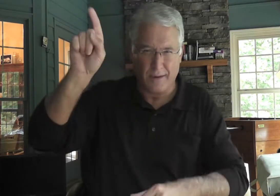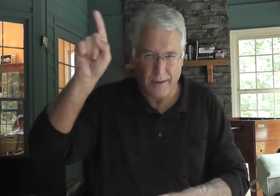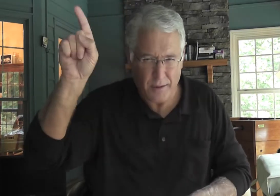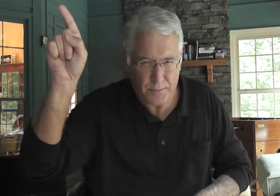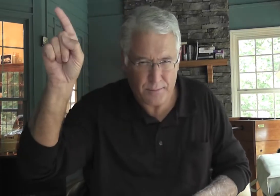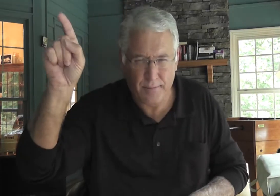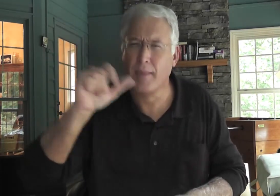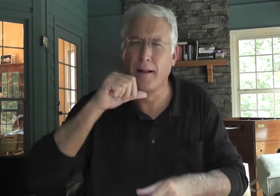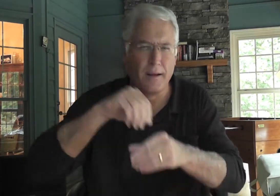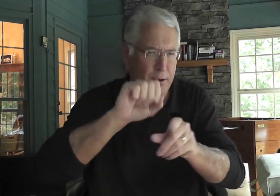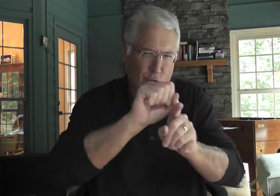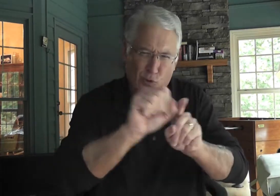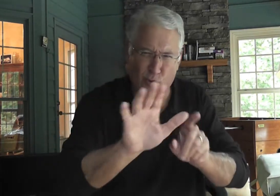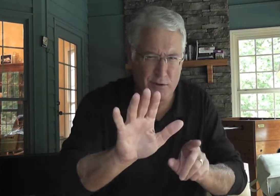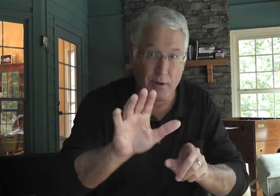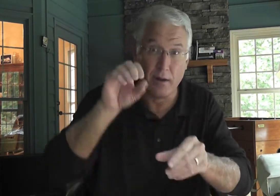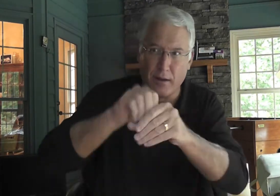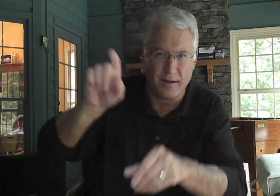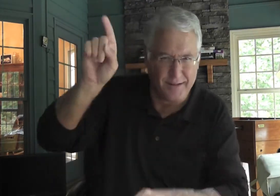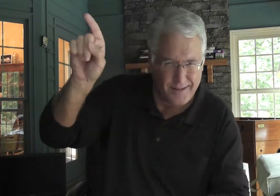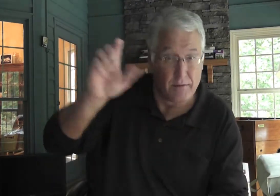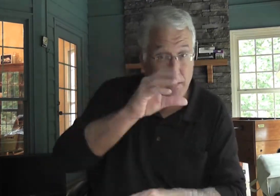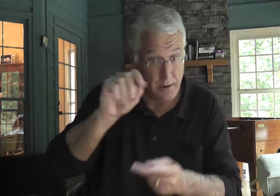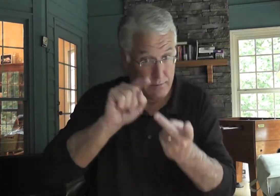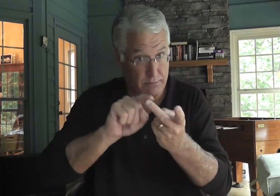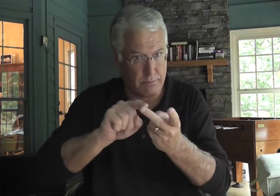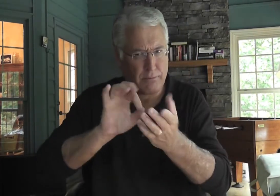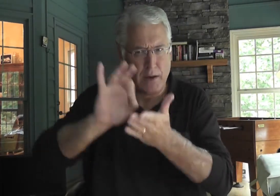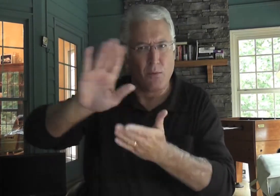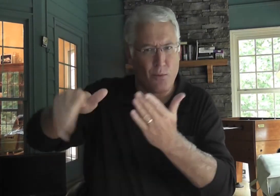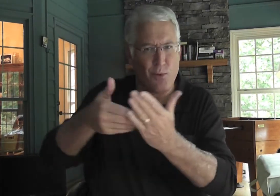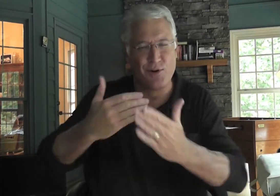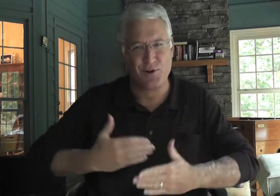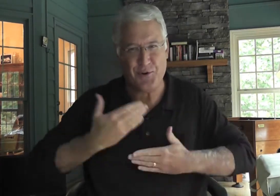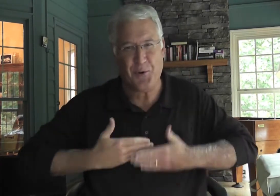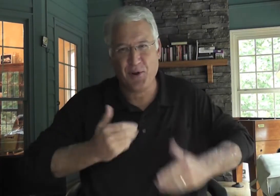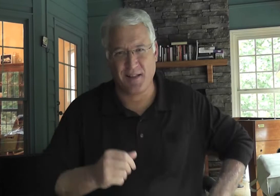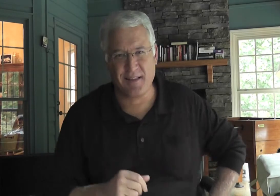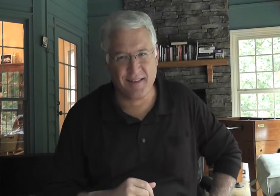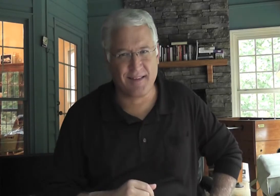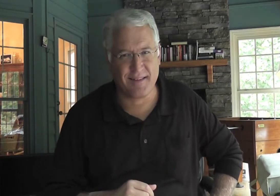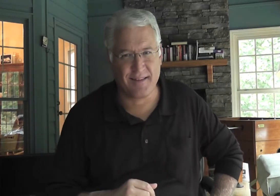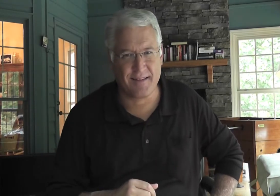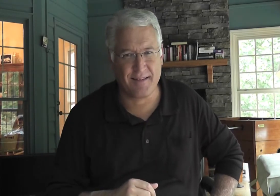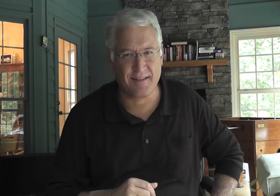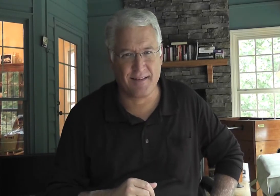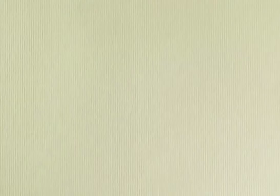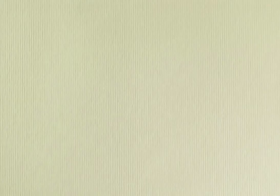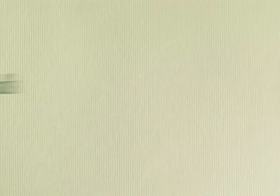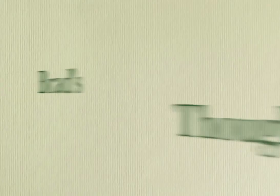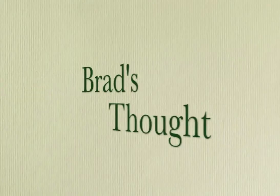help you to have joy in all things. Whatever your situation. If it's a good situation or a bad situation.